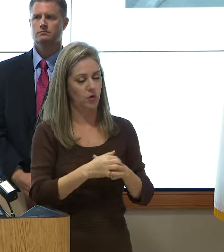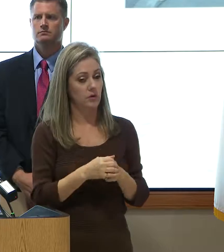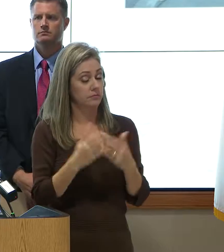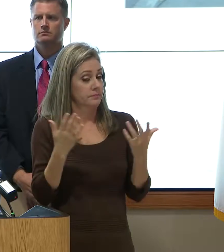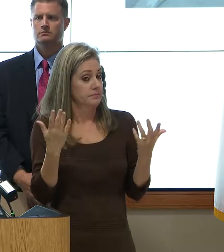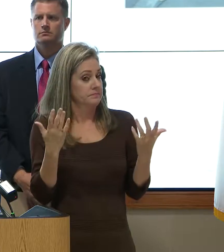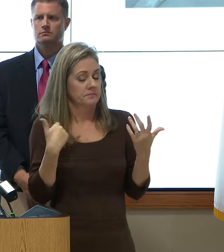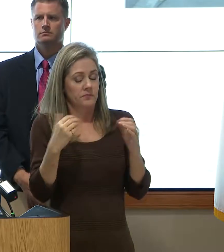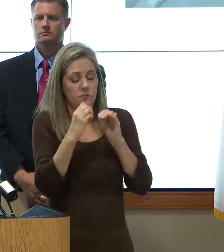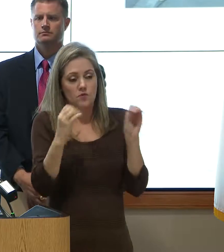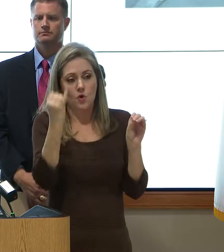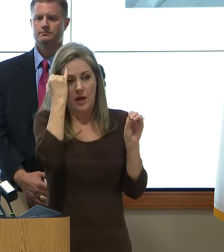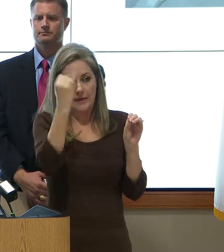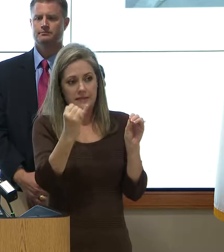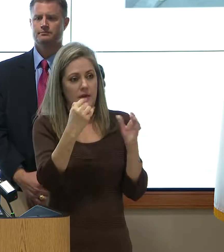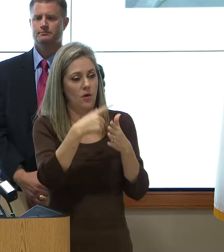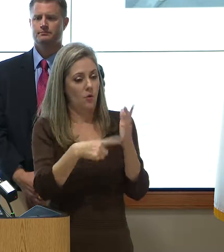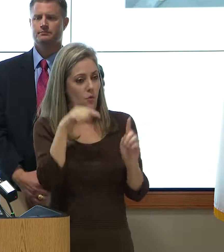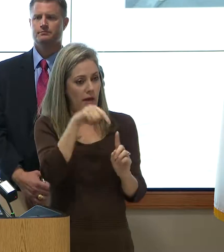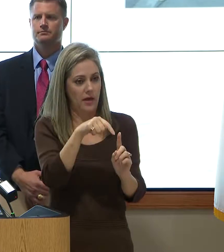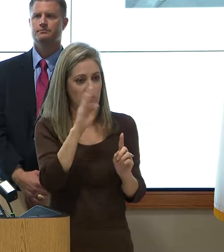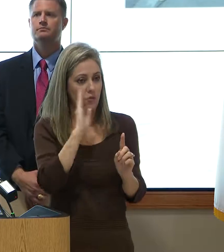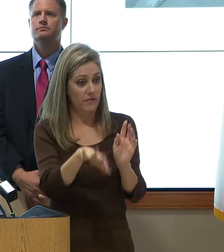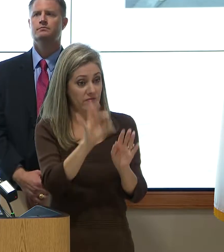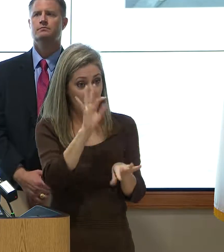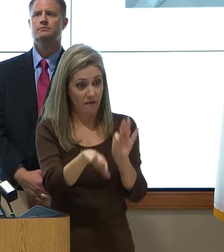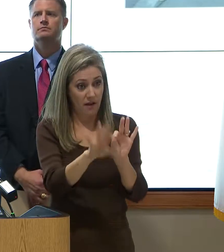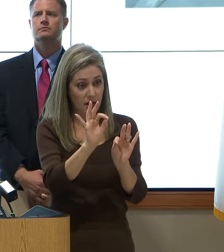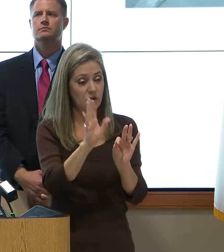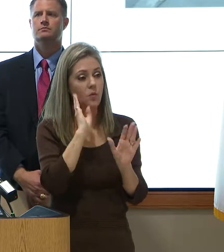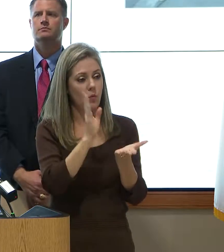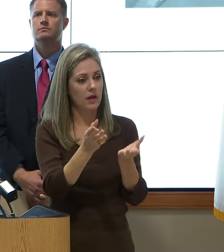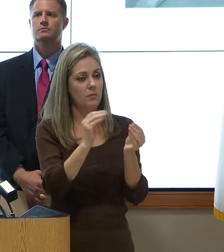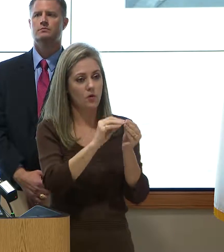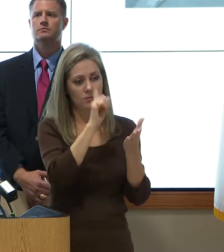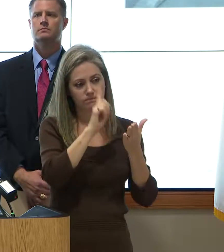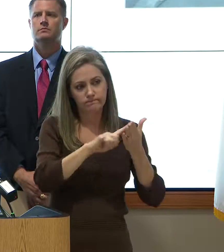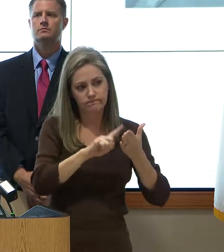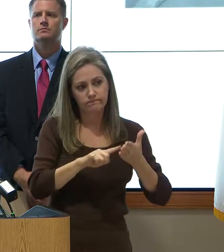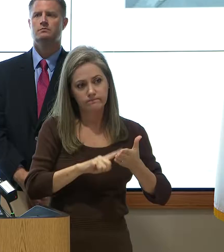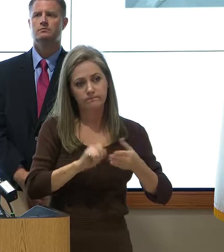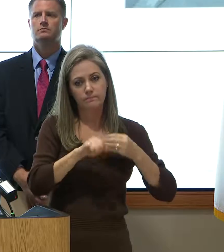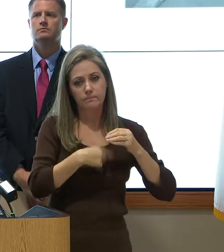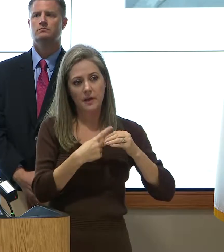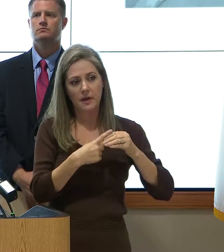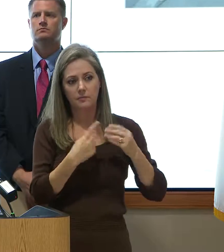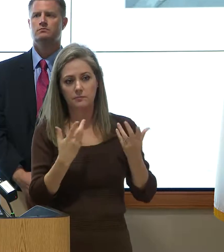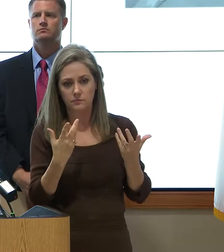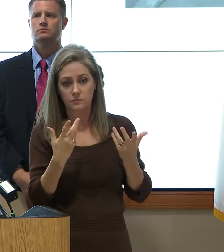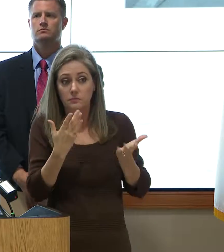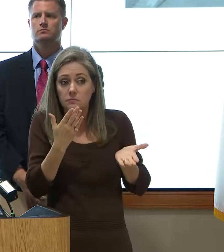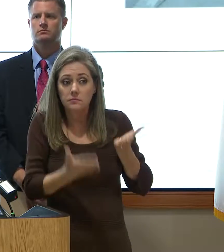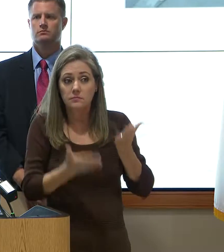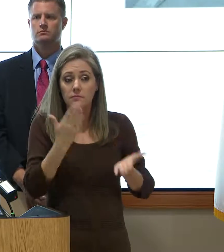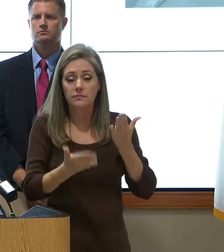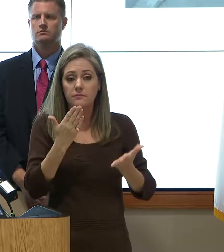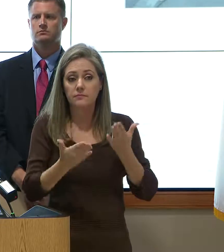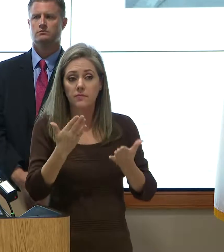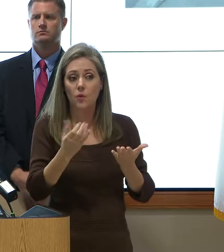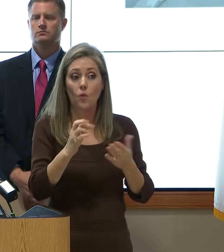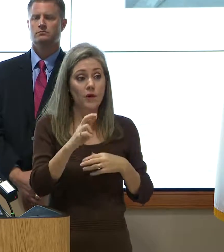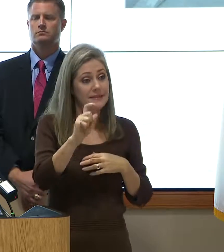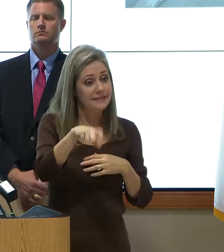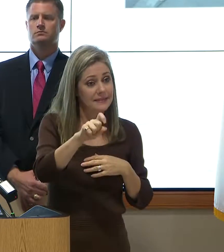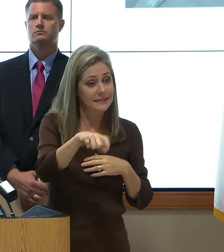idea what they're going to be. But based on those findings, there will be some investigations as to is there the potential or is there the